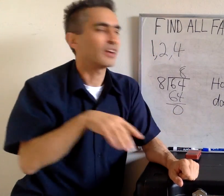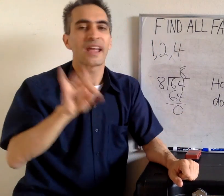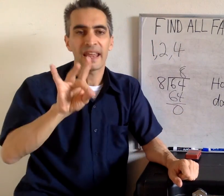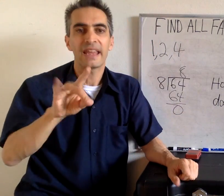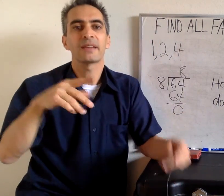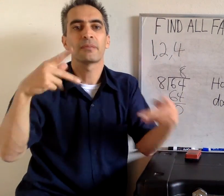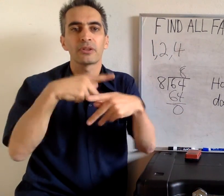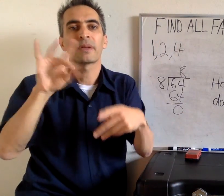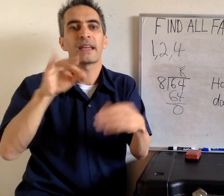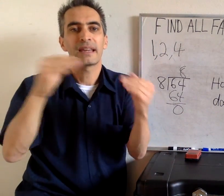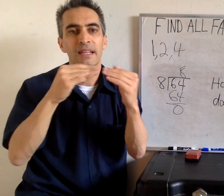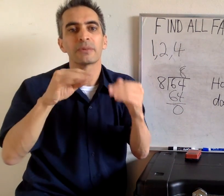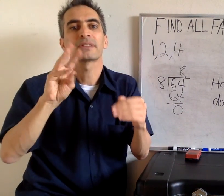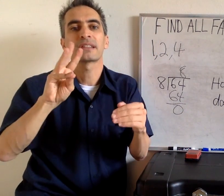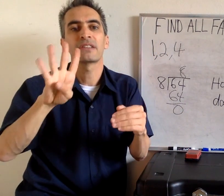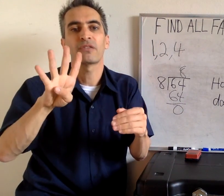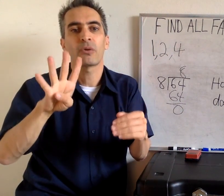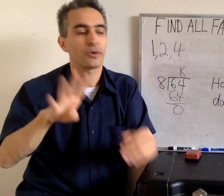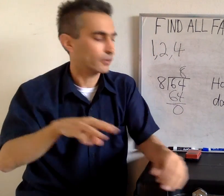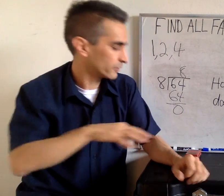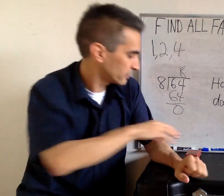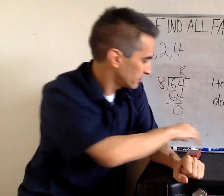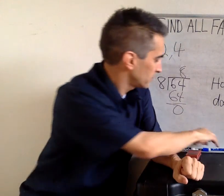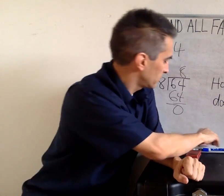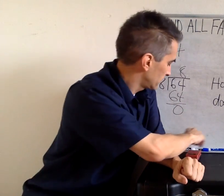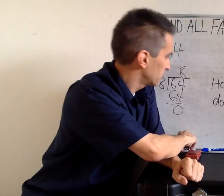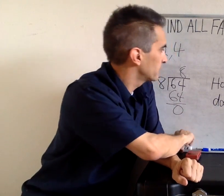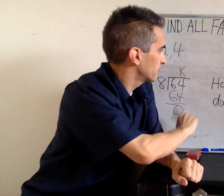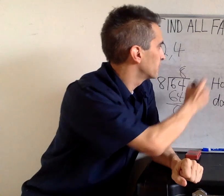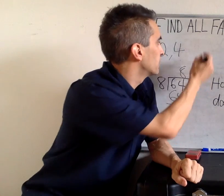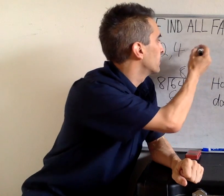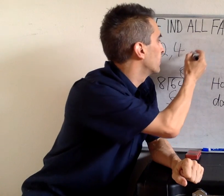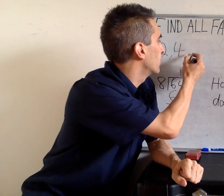8 times 8 equals 64. Right.